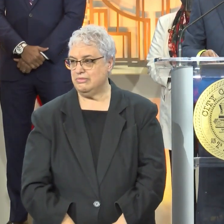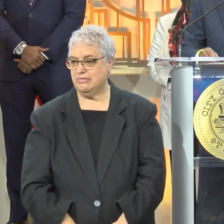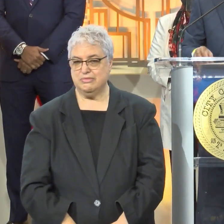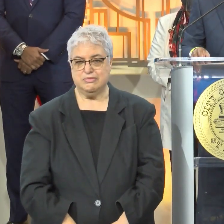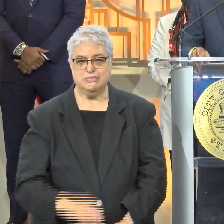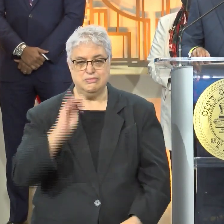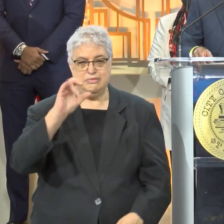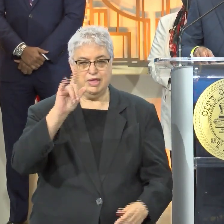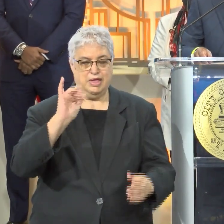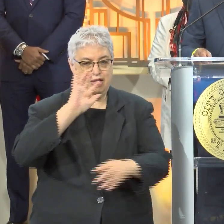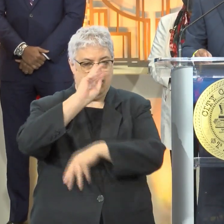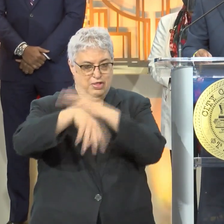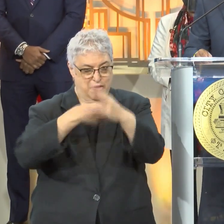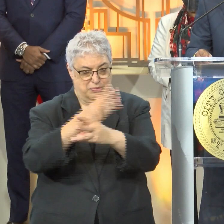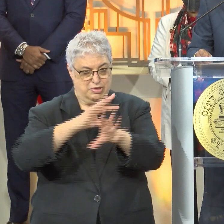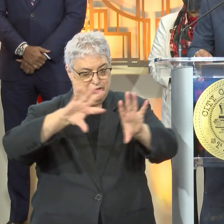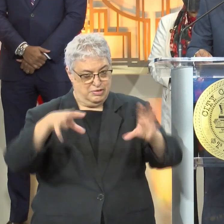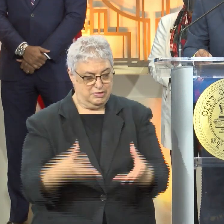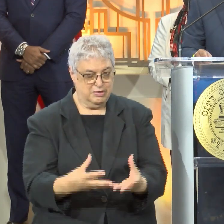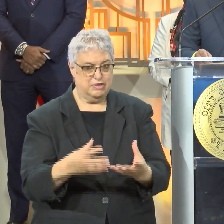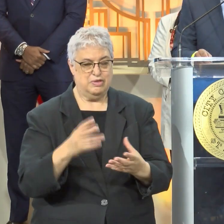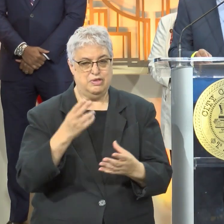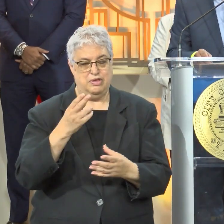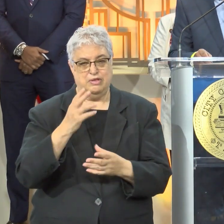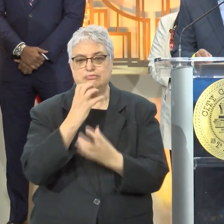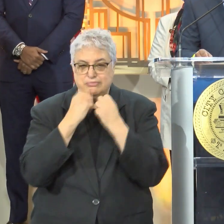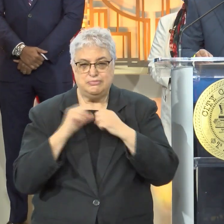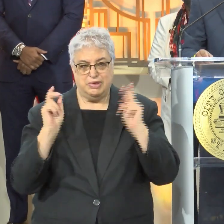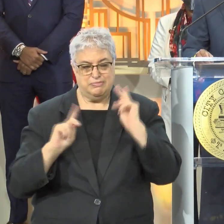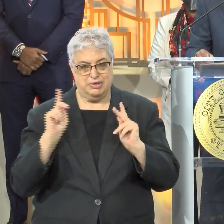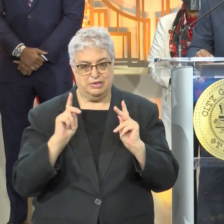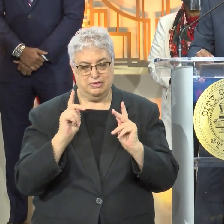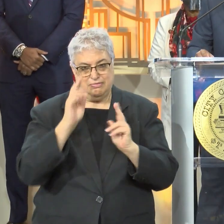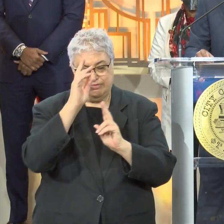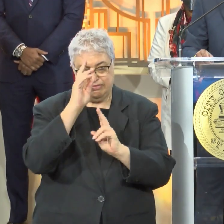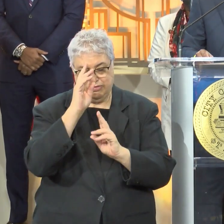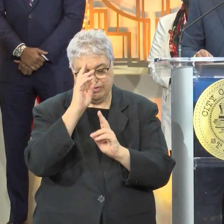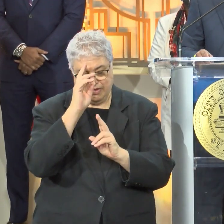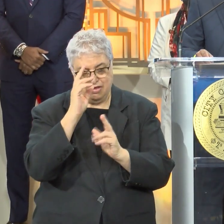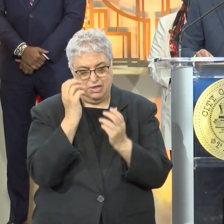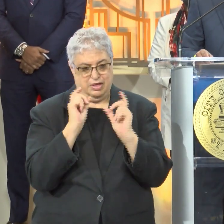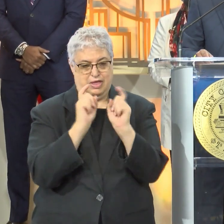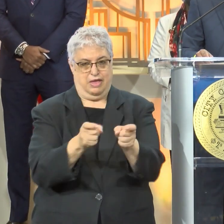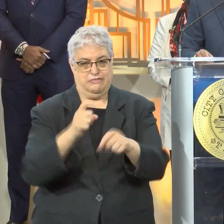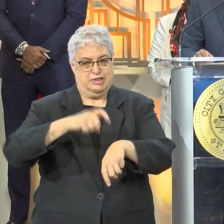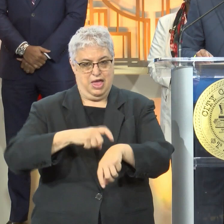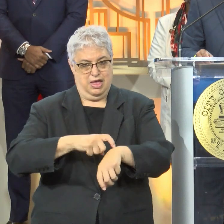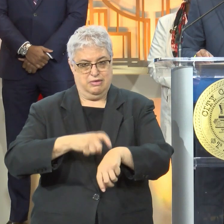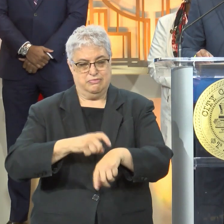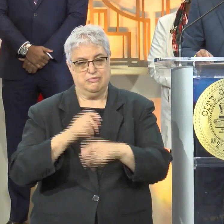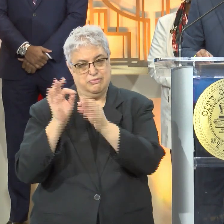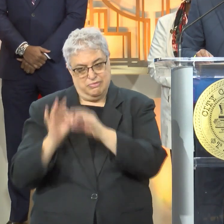Mickey was a global humanitarian who devoted his life to helping others, and he is worthy of this statue.